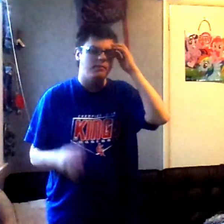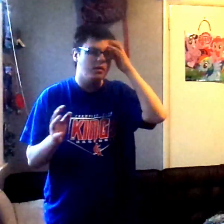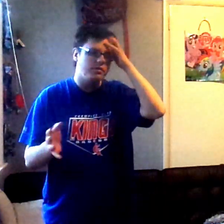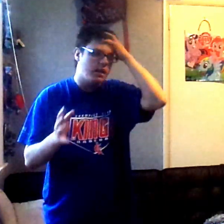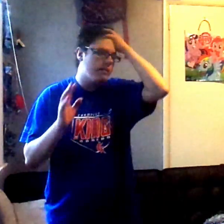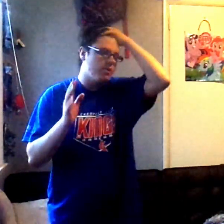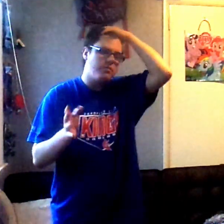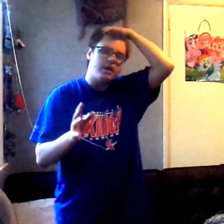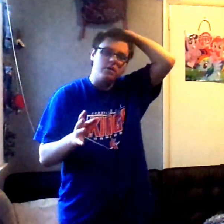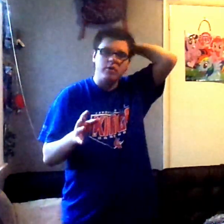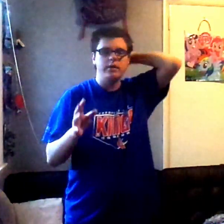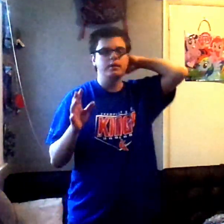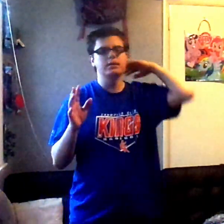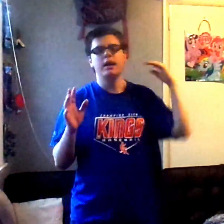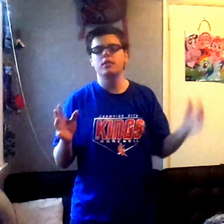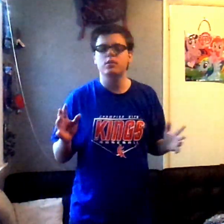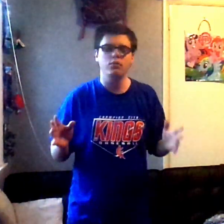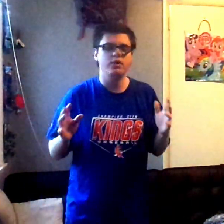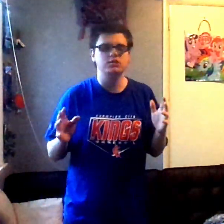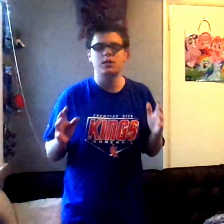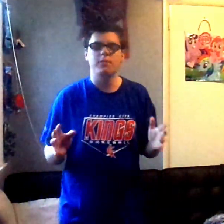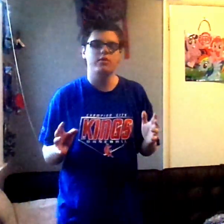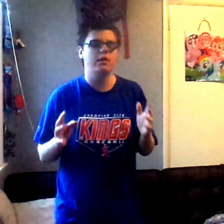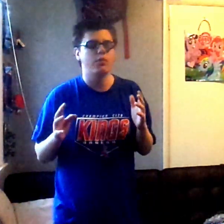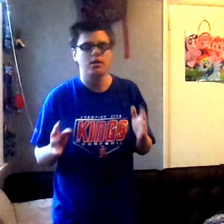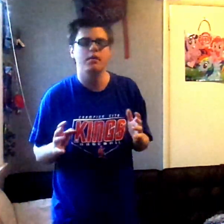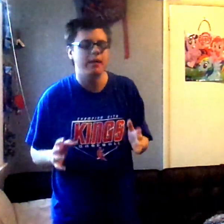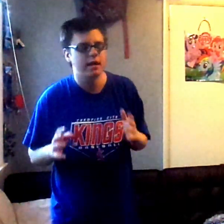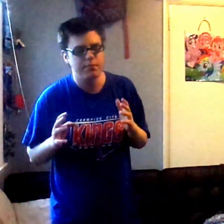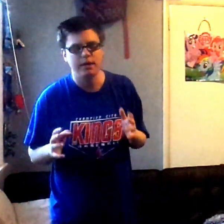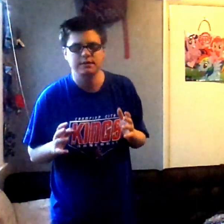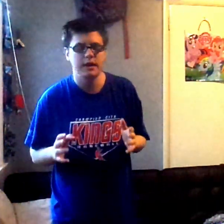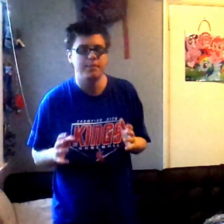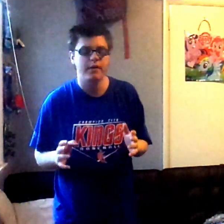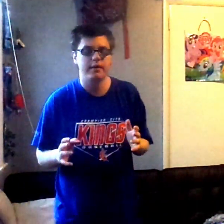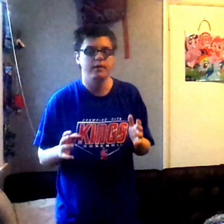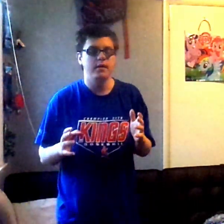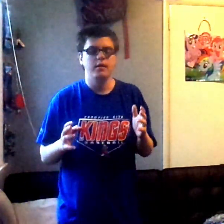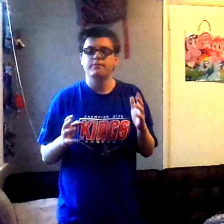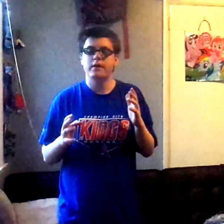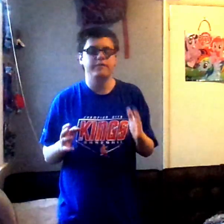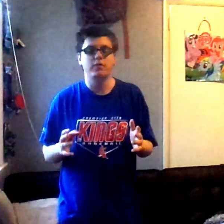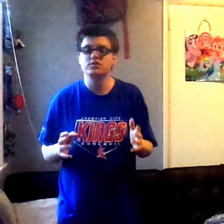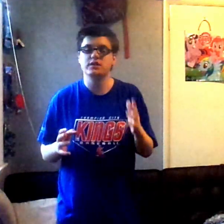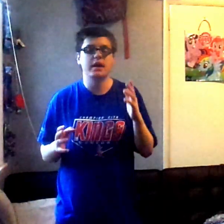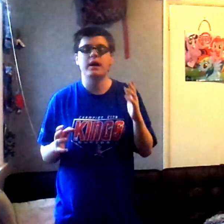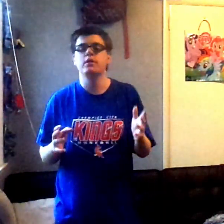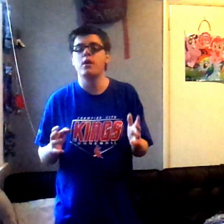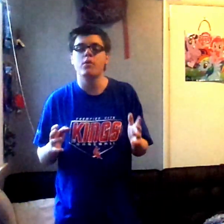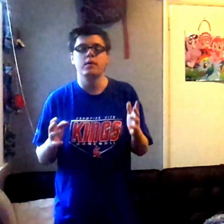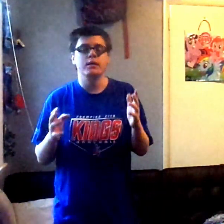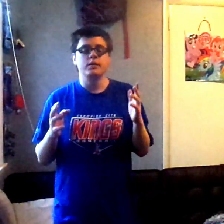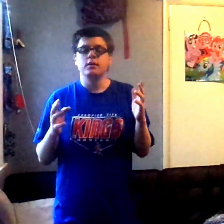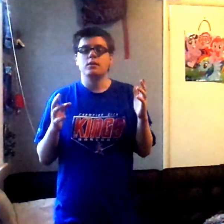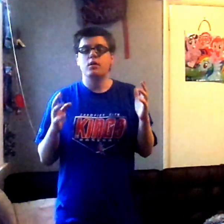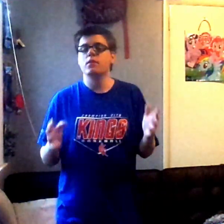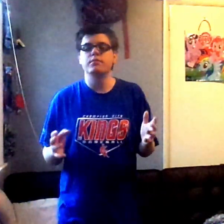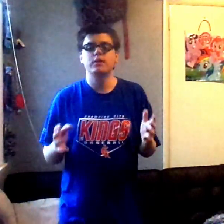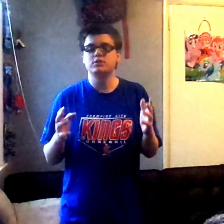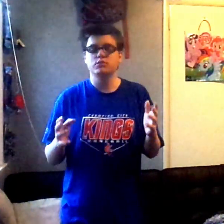another thing I have a problem with iCarly is I do wish that McCready would come back and play Sam Puckett but unfortunately, I know her issues with